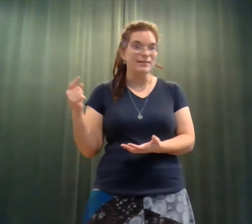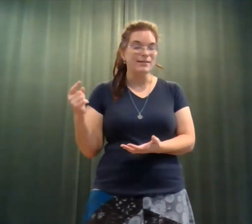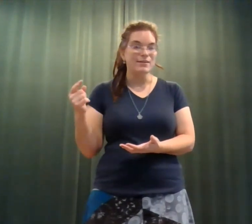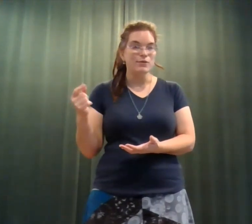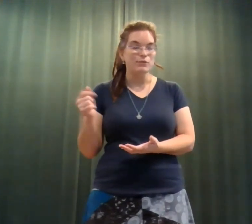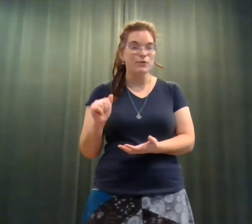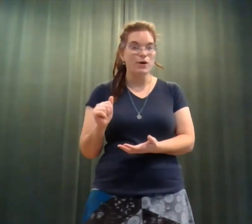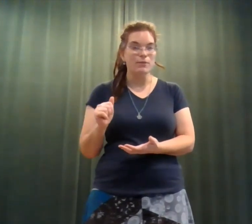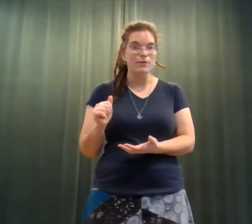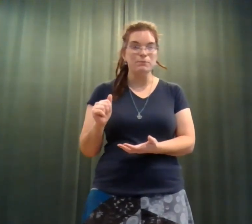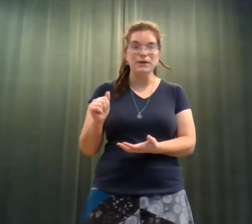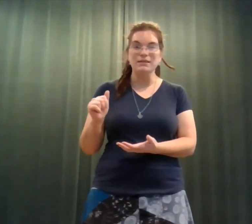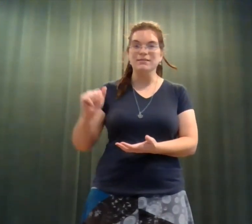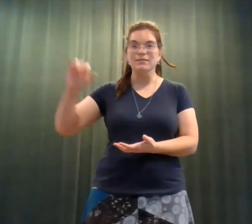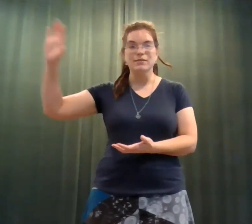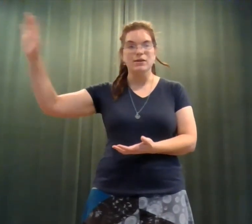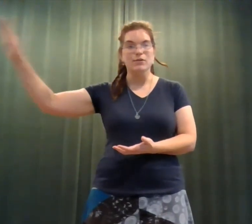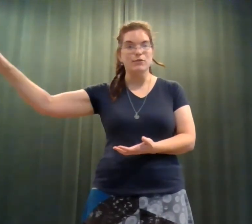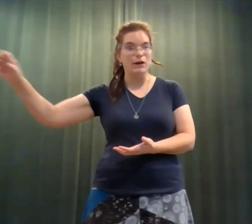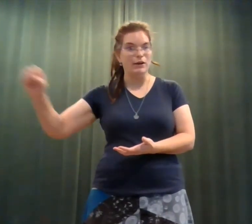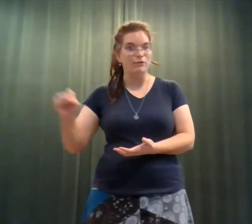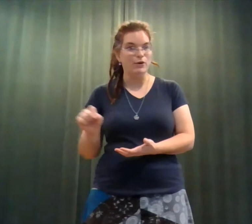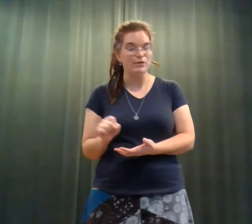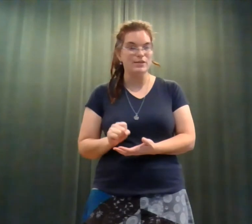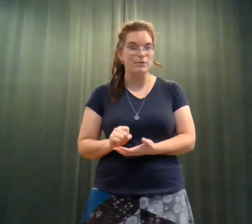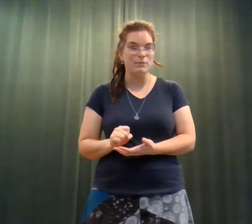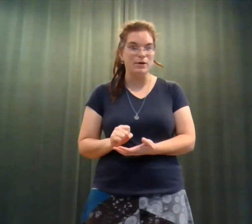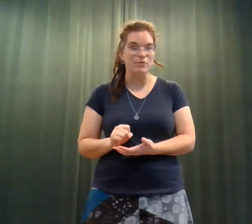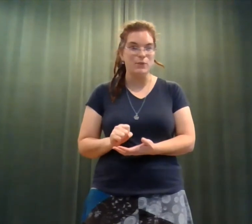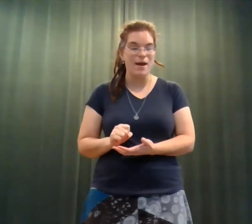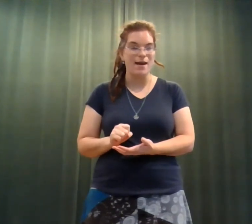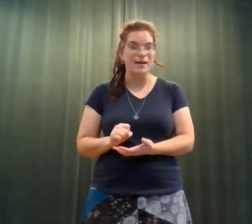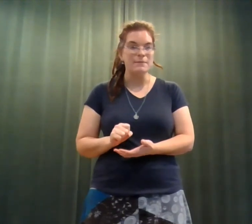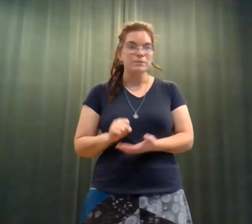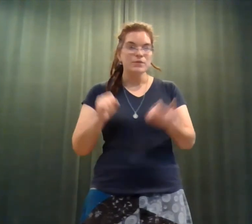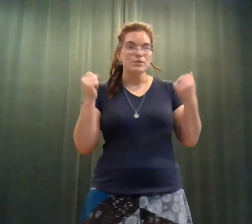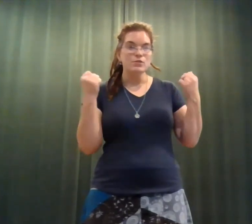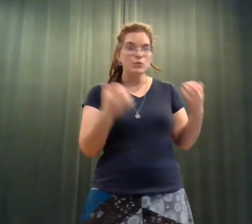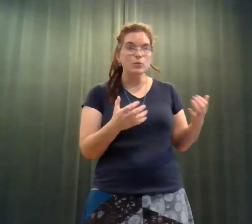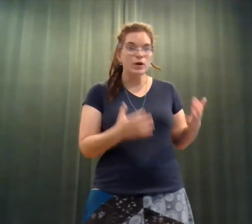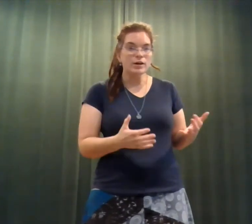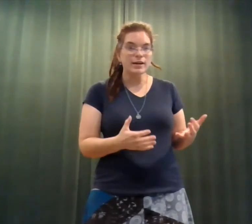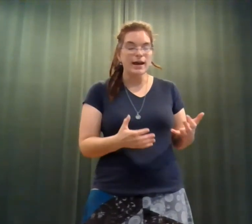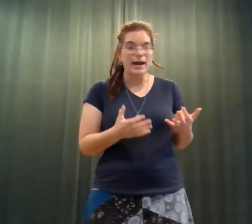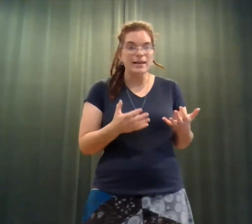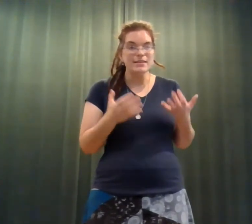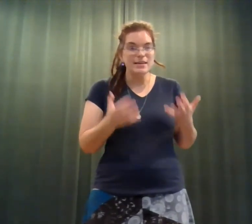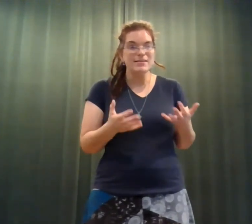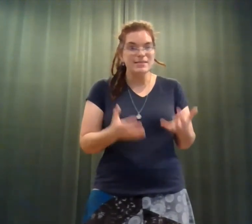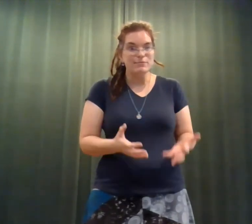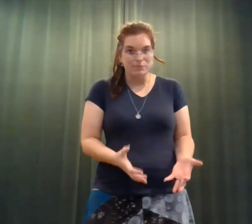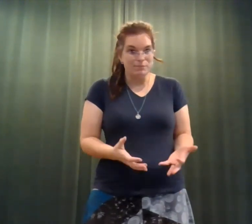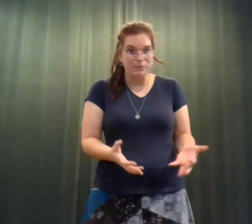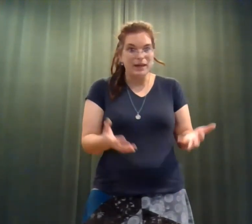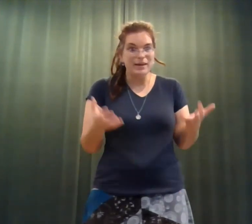from Benton, a very far seven miles away, to work at these big